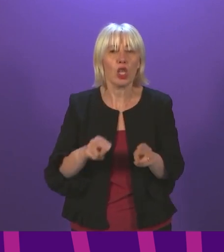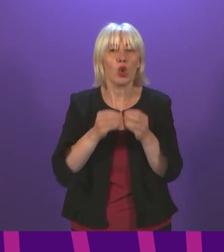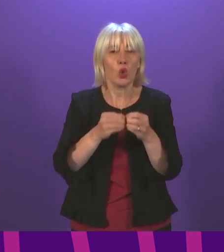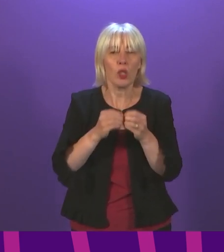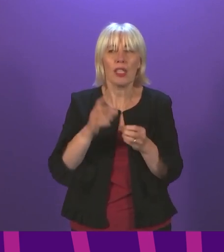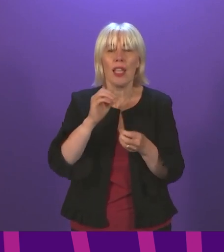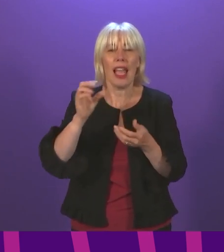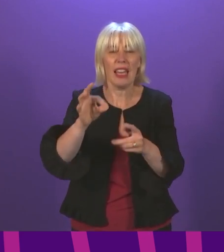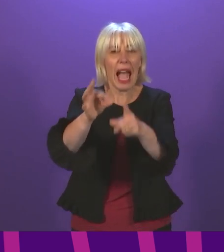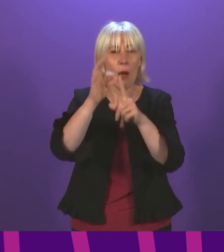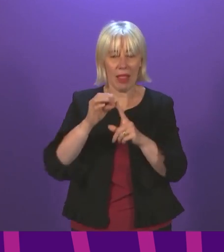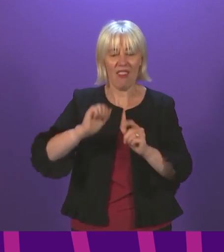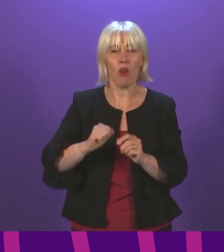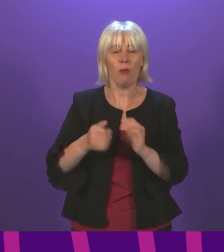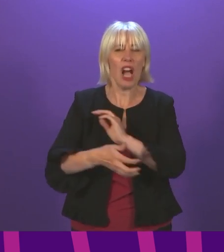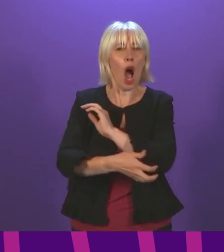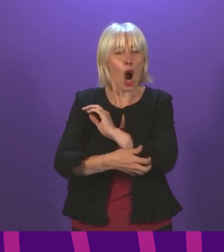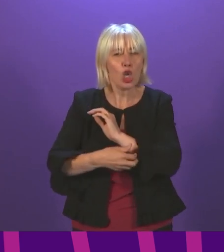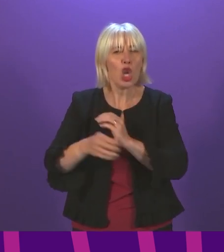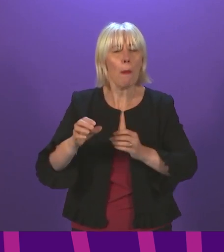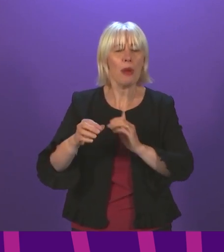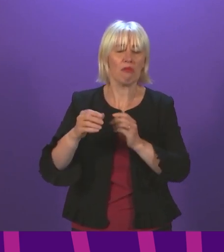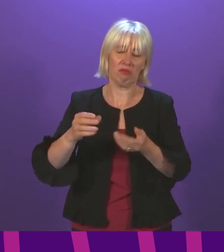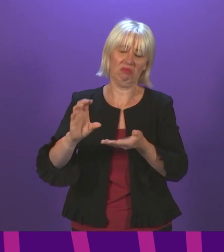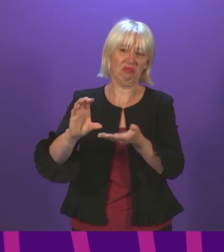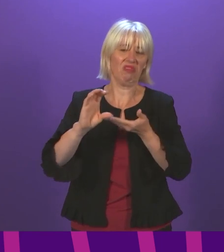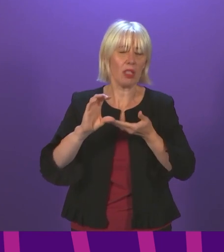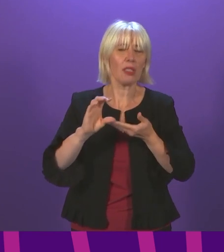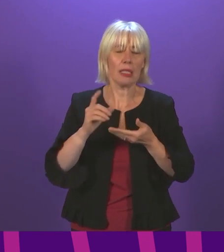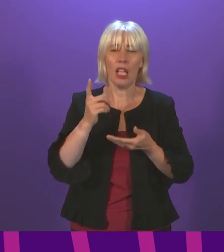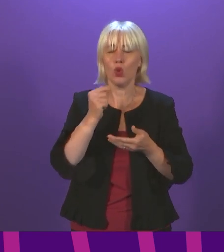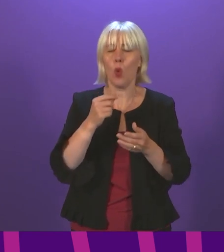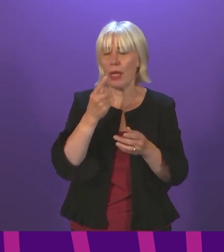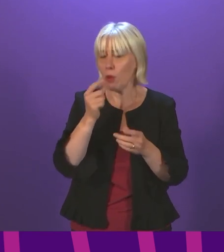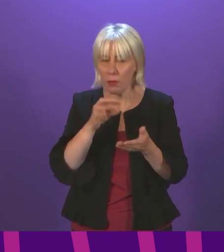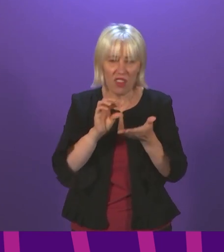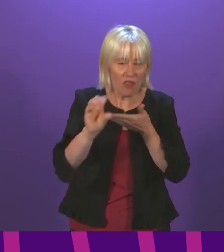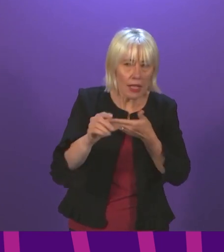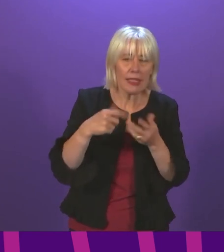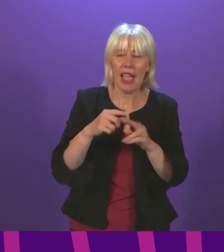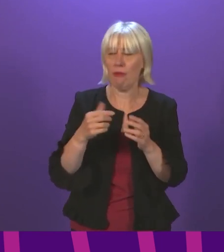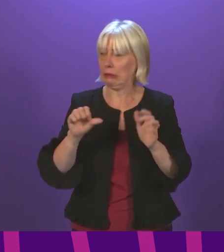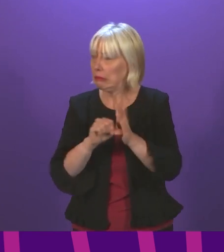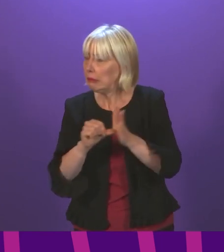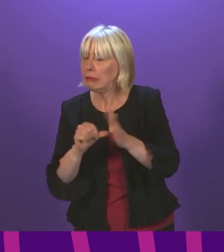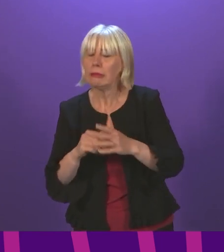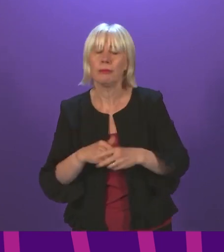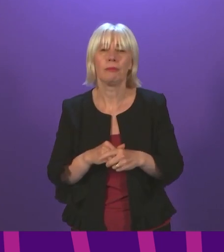apply for financial hardship support from the Scottish Government's Higher Education Coronavirus Discretionary Fund. Question number five,